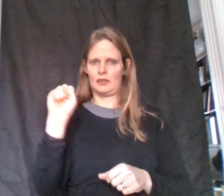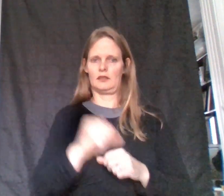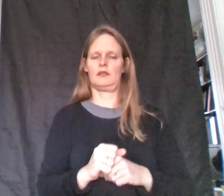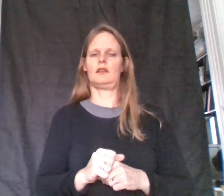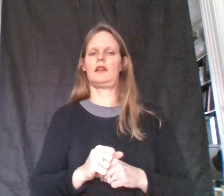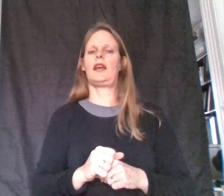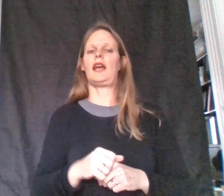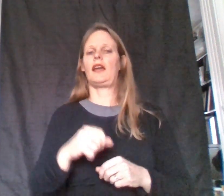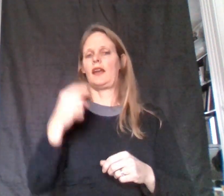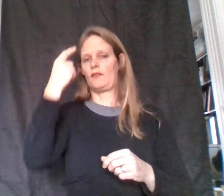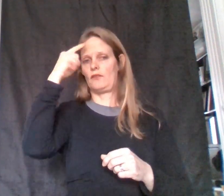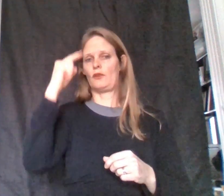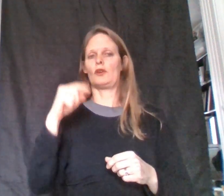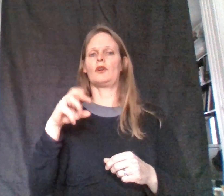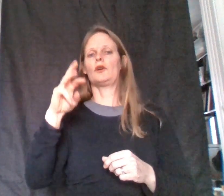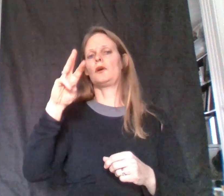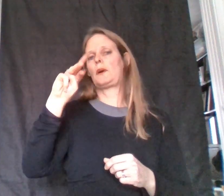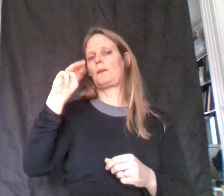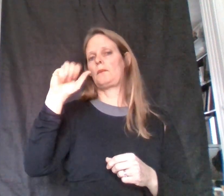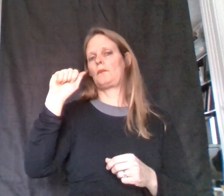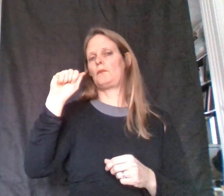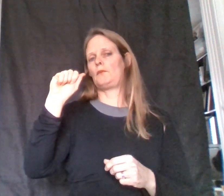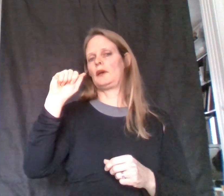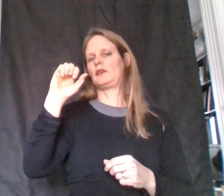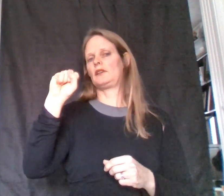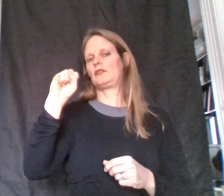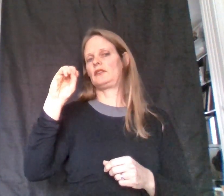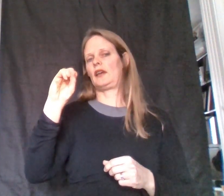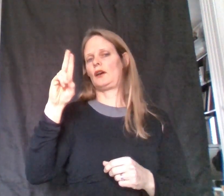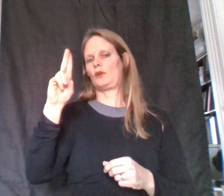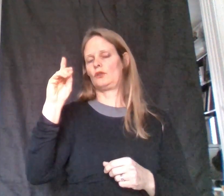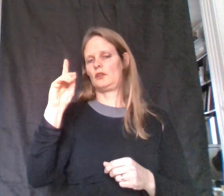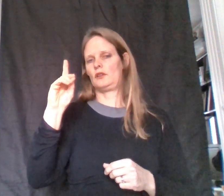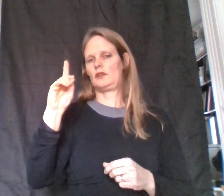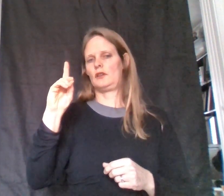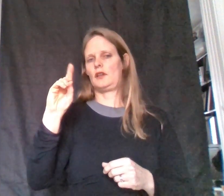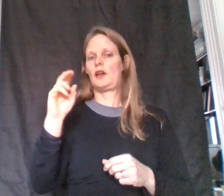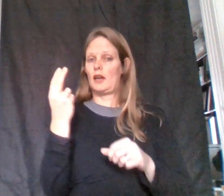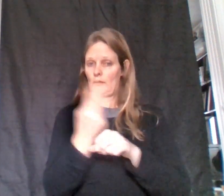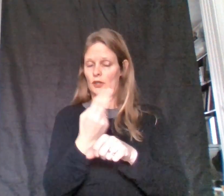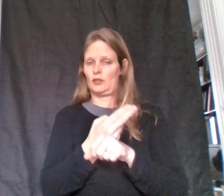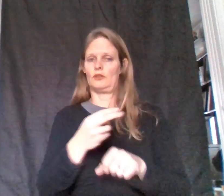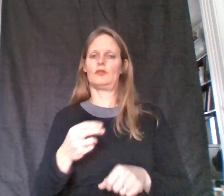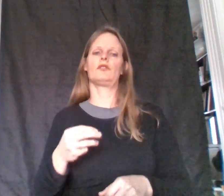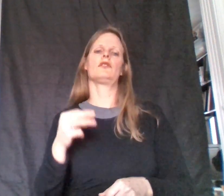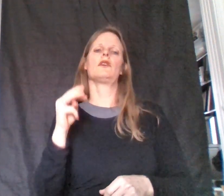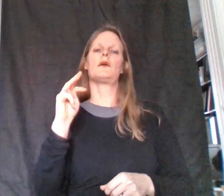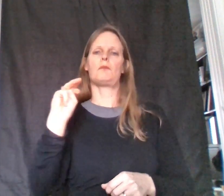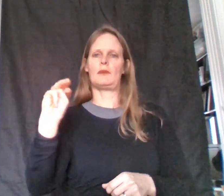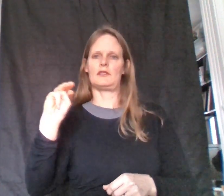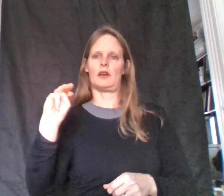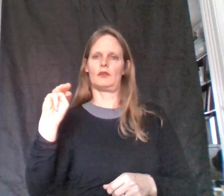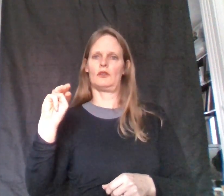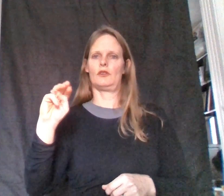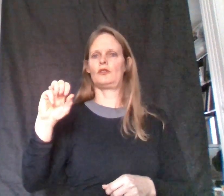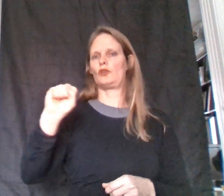And for Massoud, I'm going to use Massoud. So